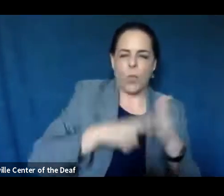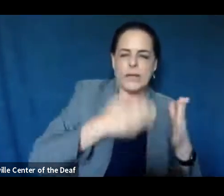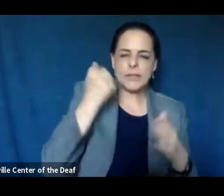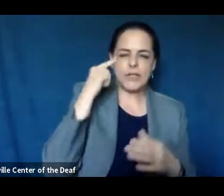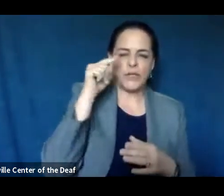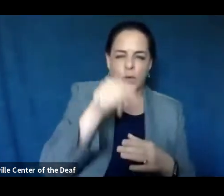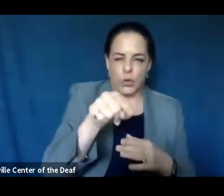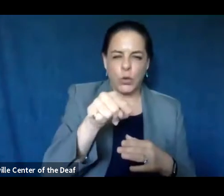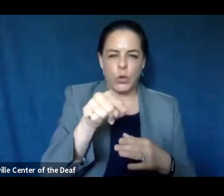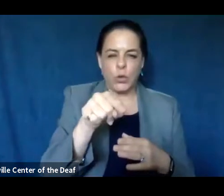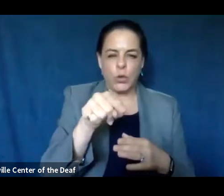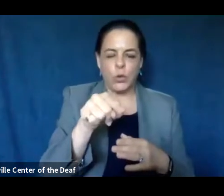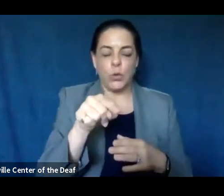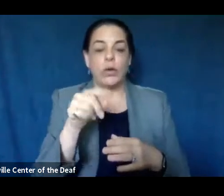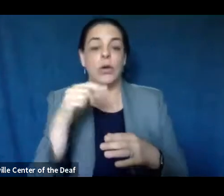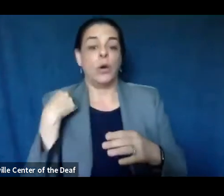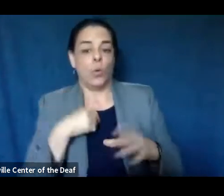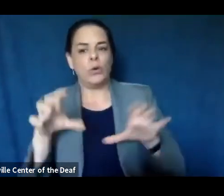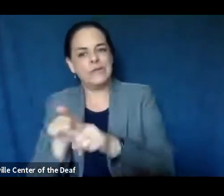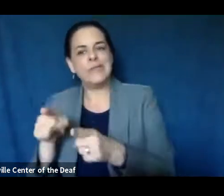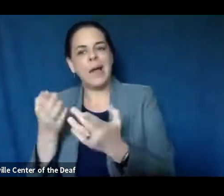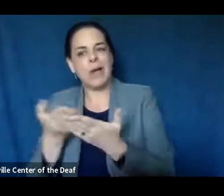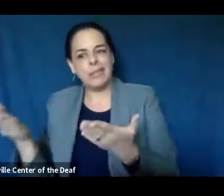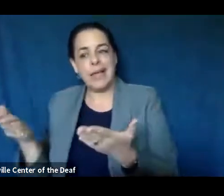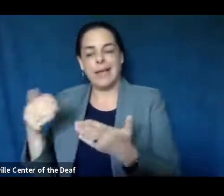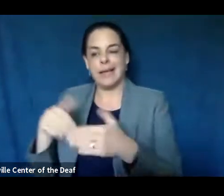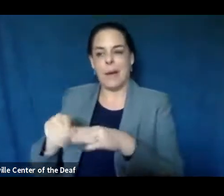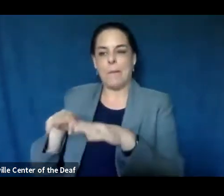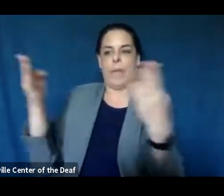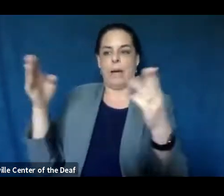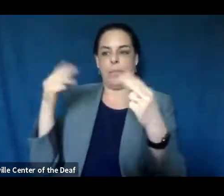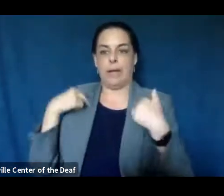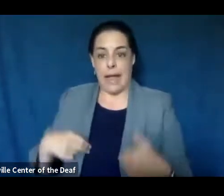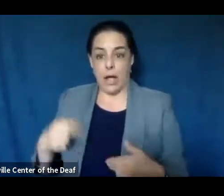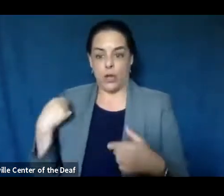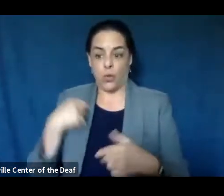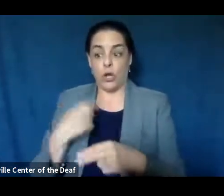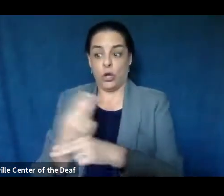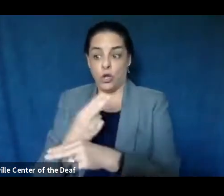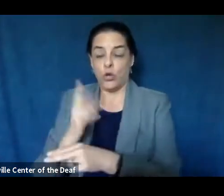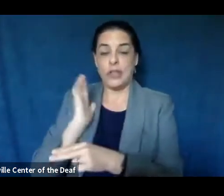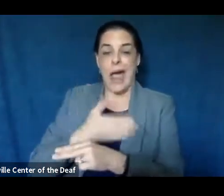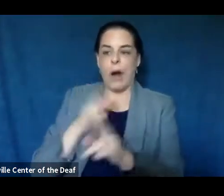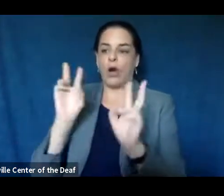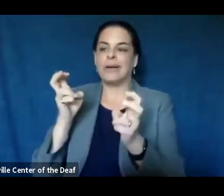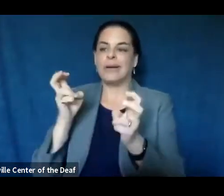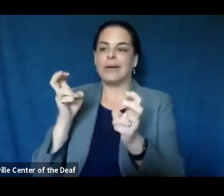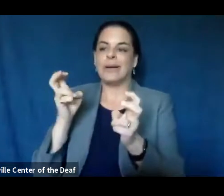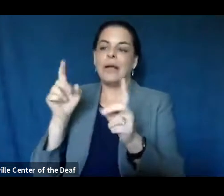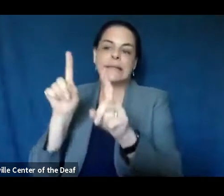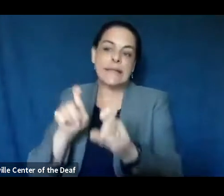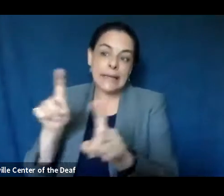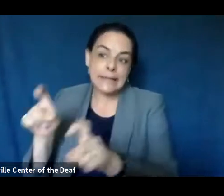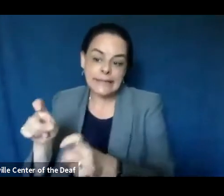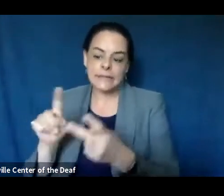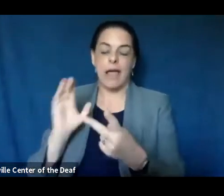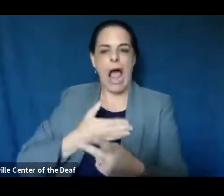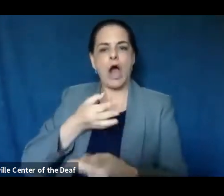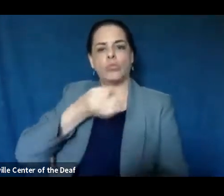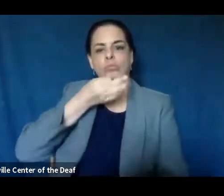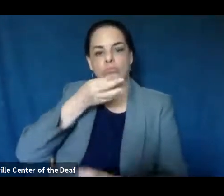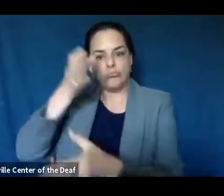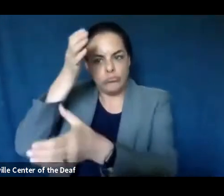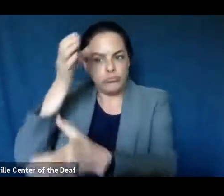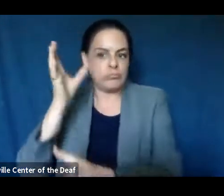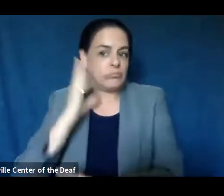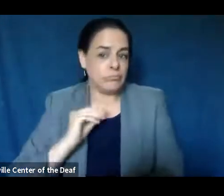same thing in public health. We're using our metrics, which are like the test and our health expertise and experience. We are happy to